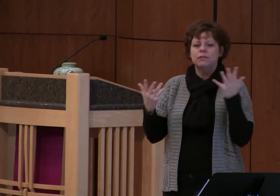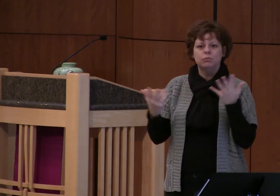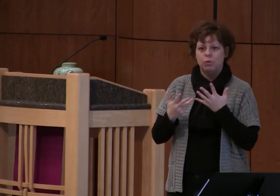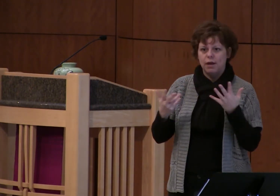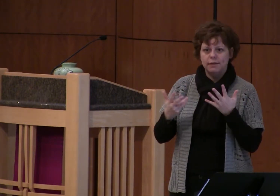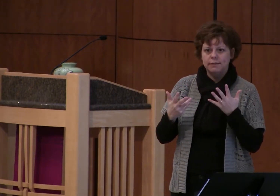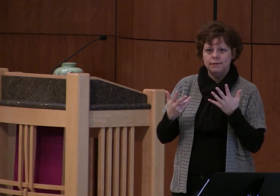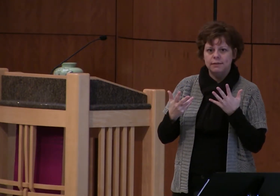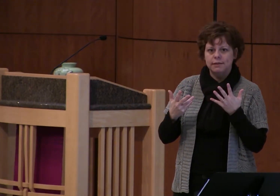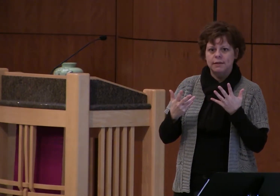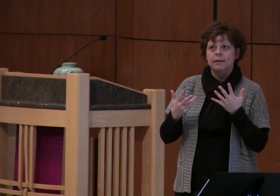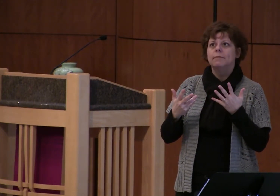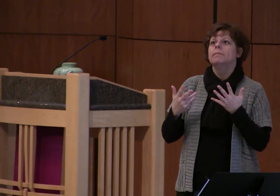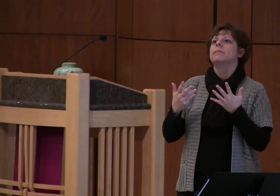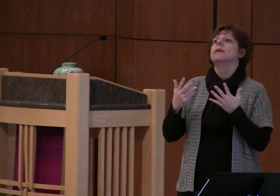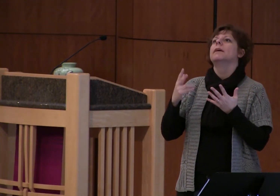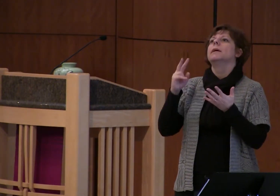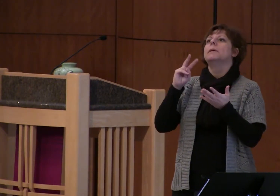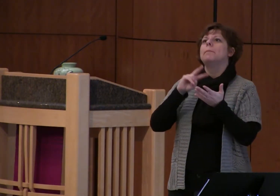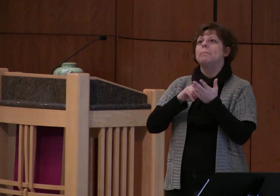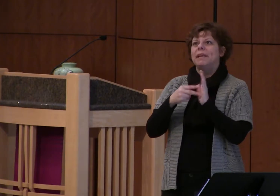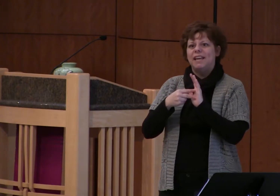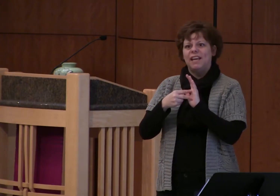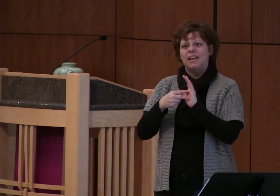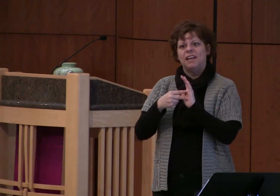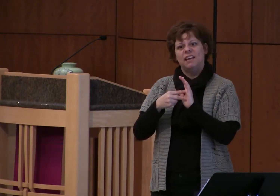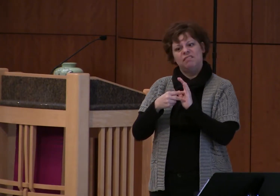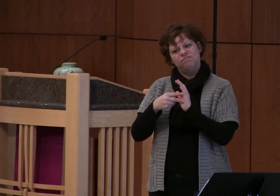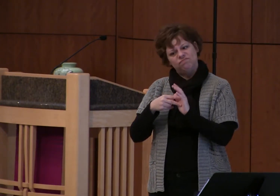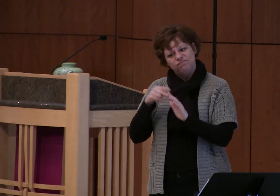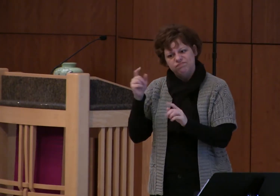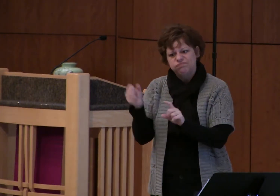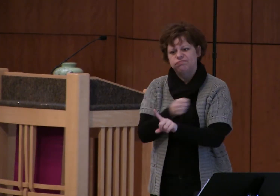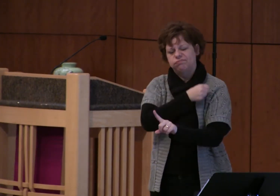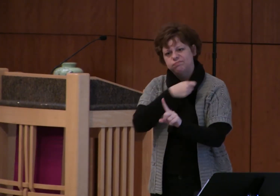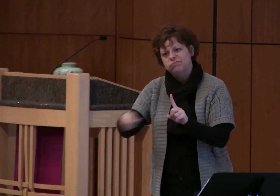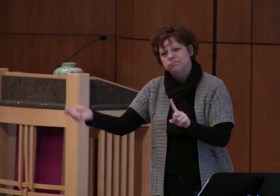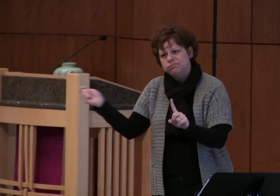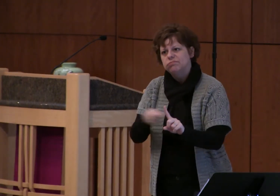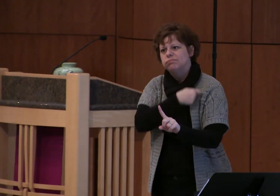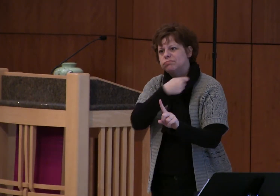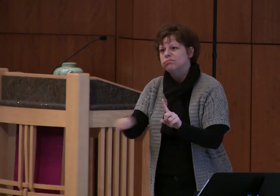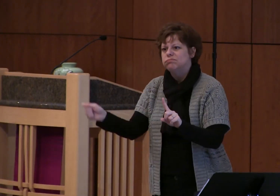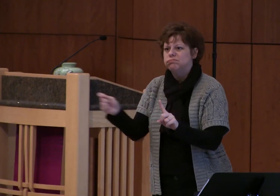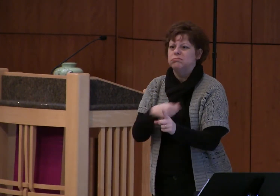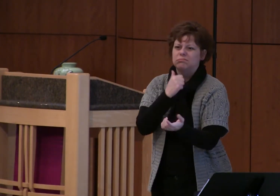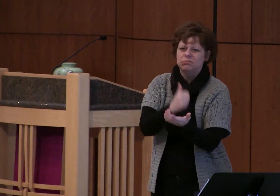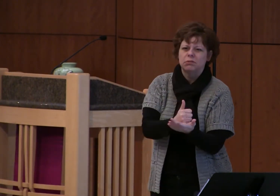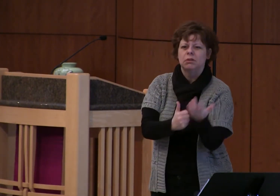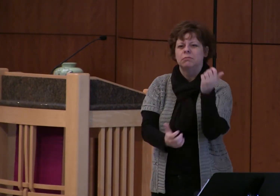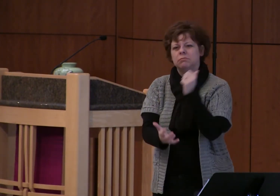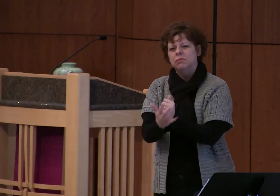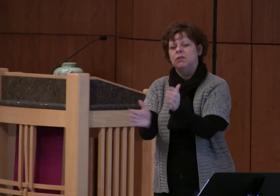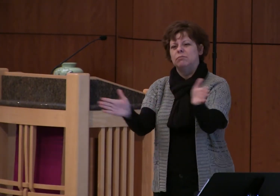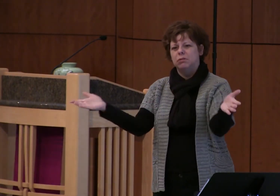to being stripped and beaten and nailed to a cross and raised up to die